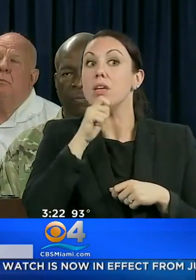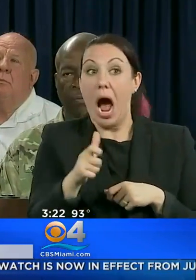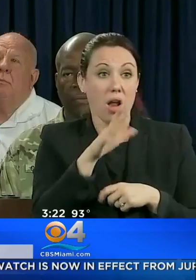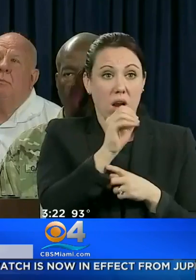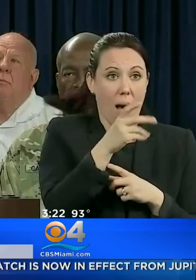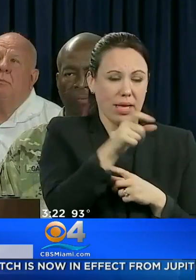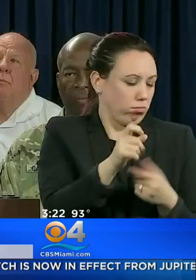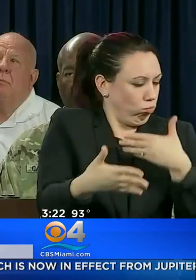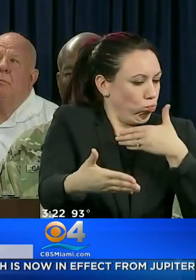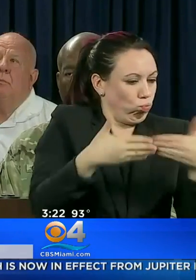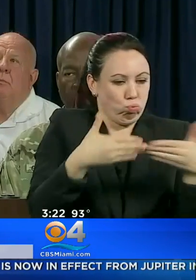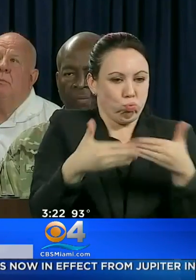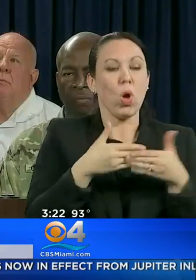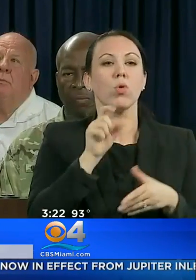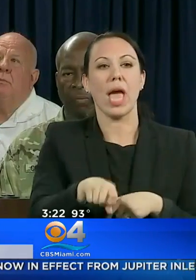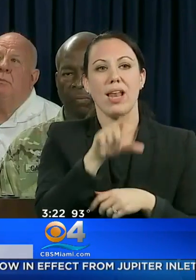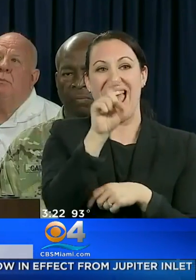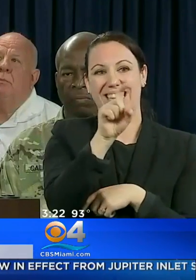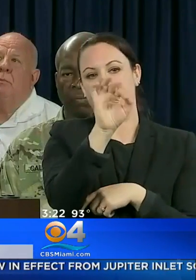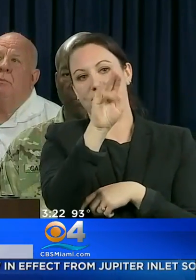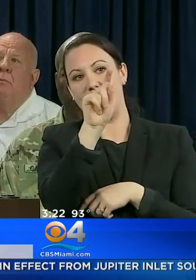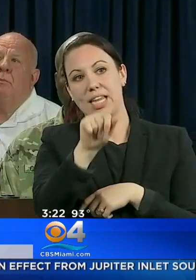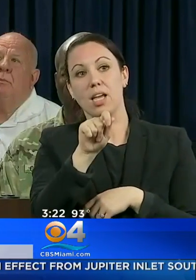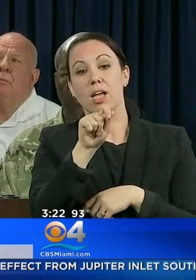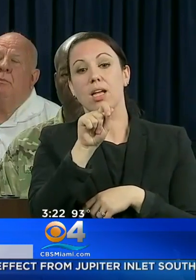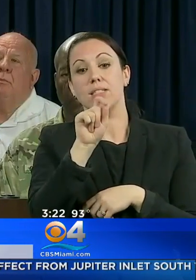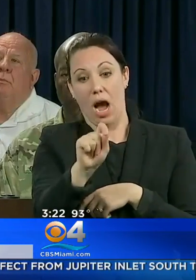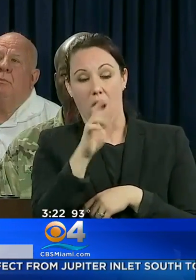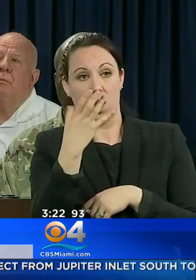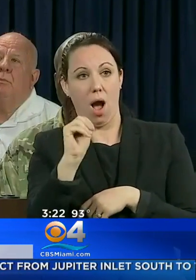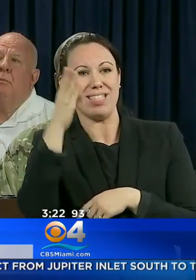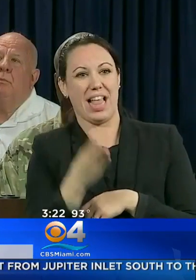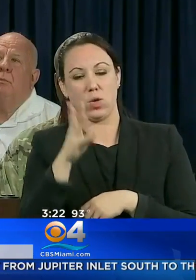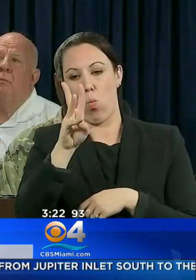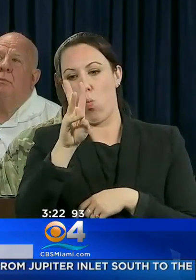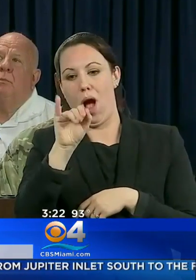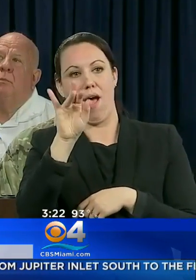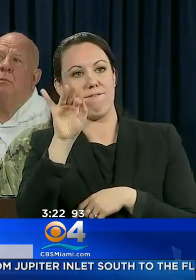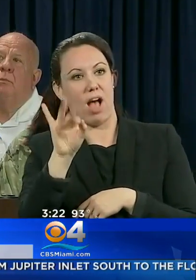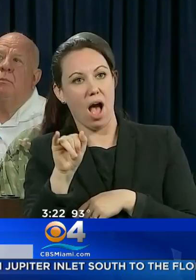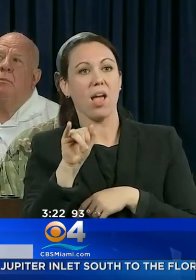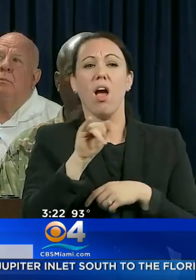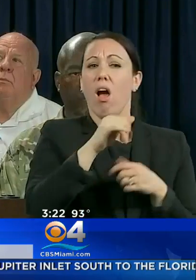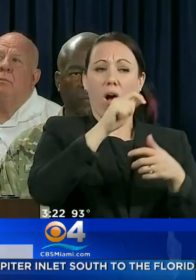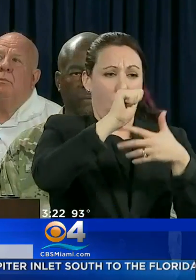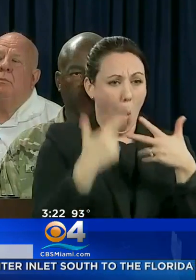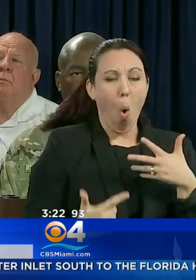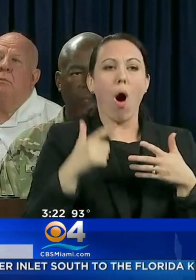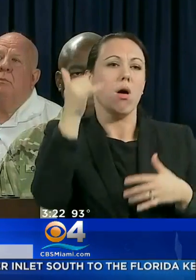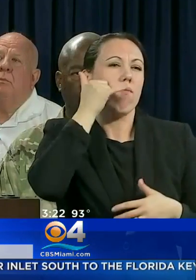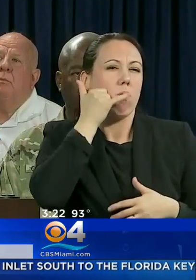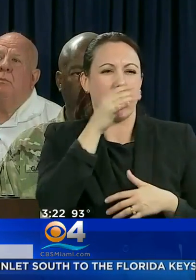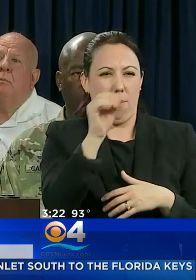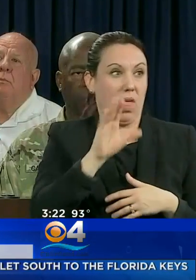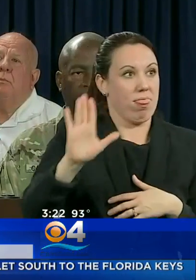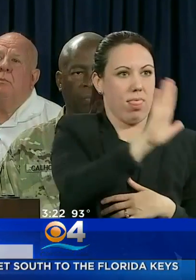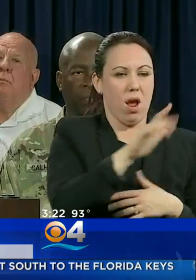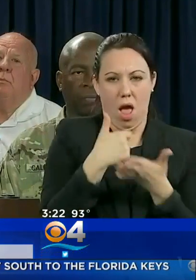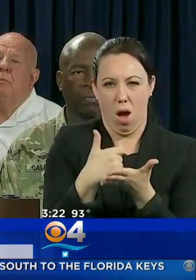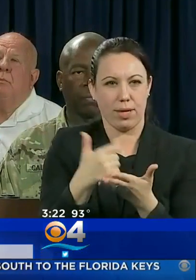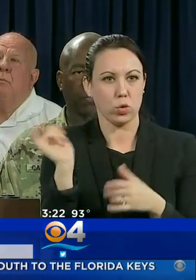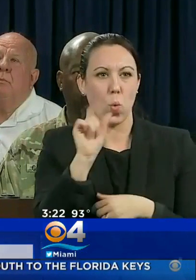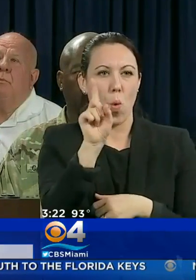CUSTOMERS. CAN GO TO XFINITY.COM SLASH WIFI. AT&T, VERIZON, T-MOBILE ARE ALSO HELPING WITH THESE HOTSPOTS.